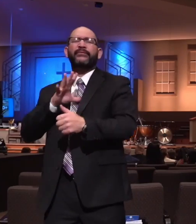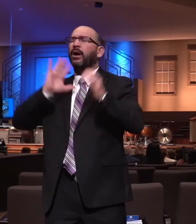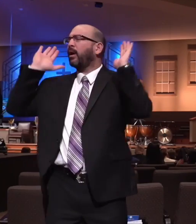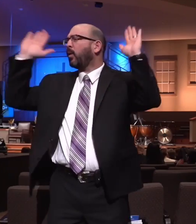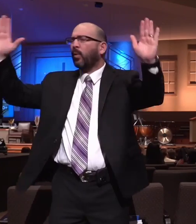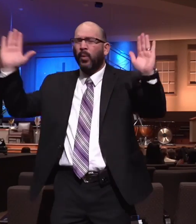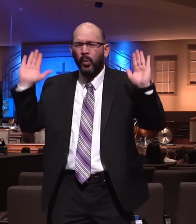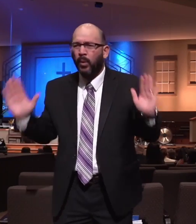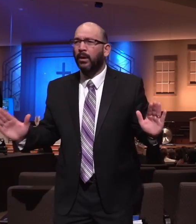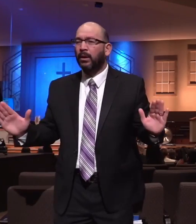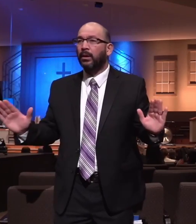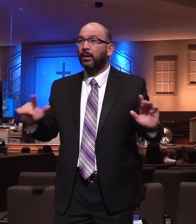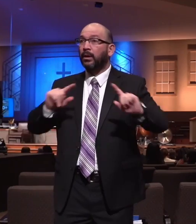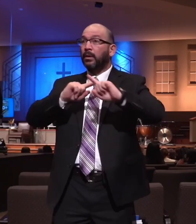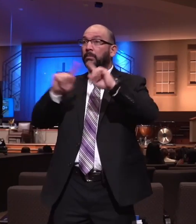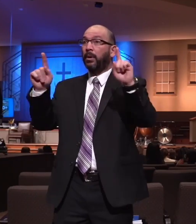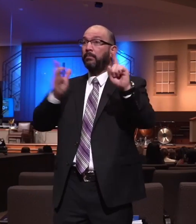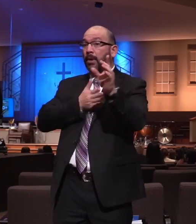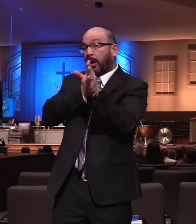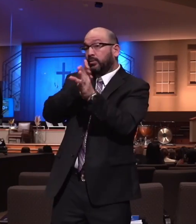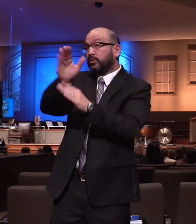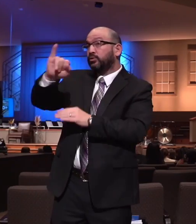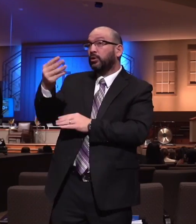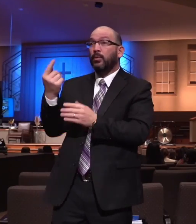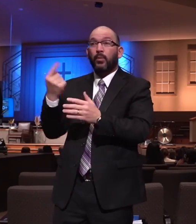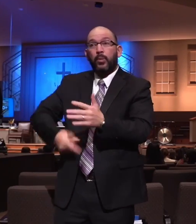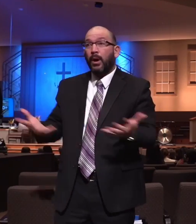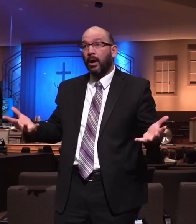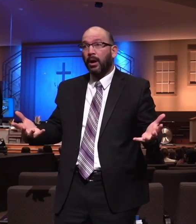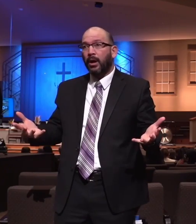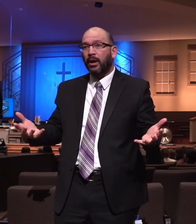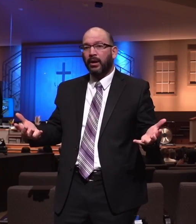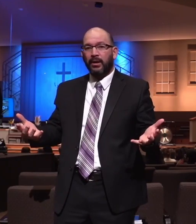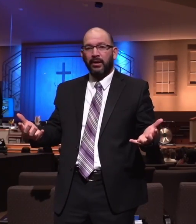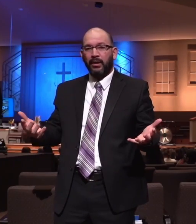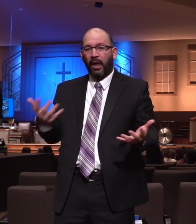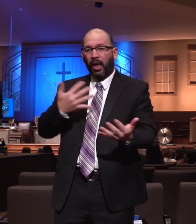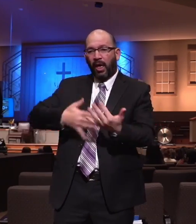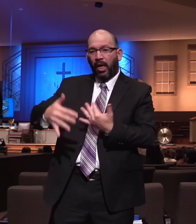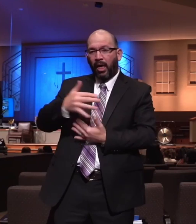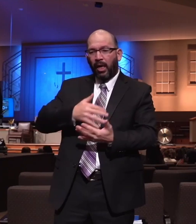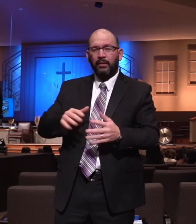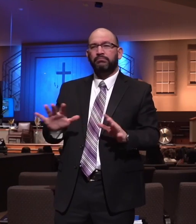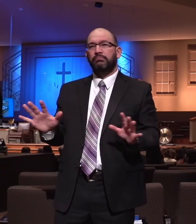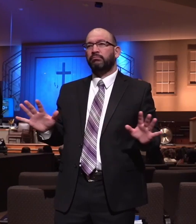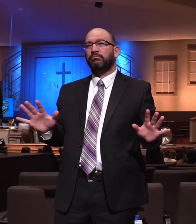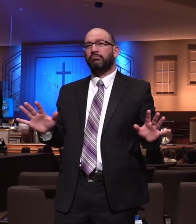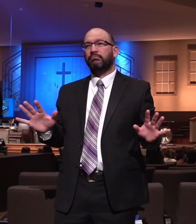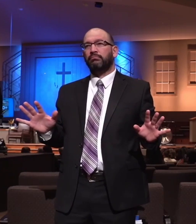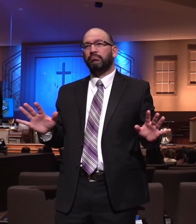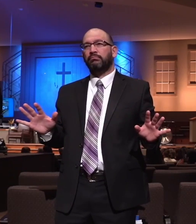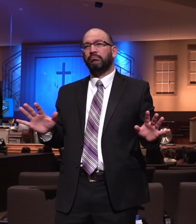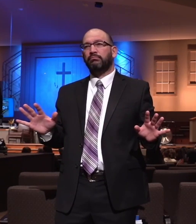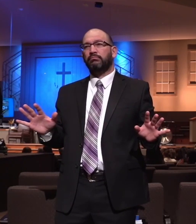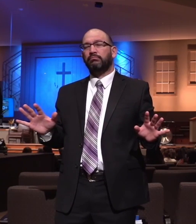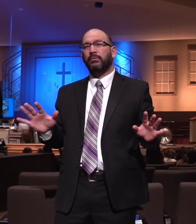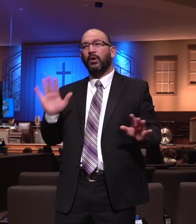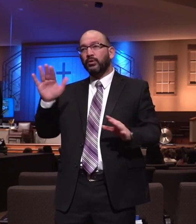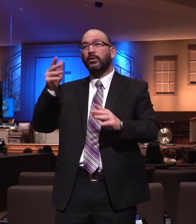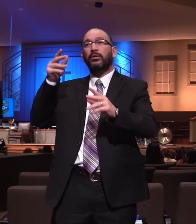fellow believers. But my primary job is not to be the social director of Lancaster Baptist Church. And your primary job is not to be the